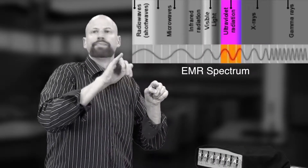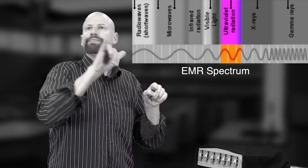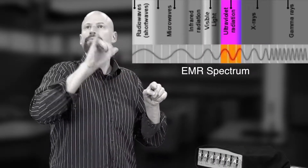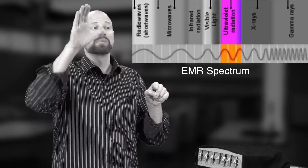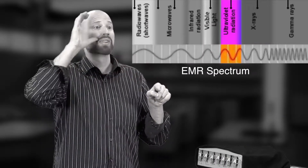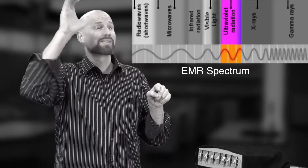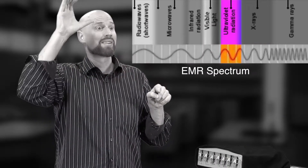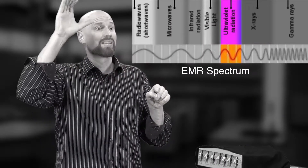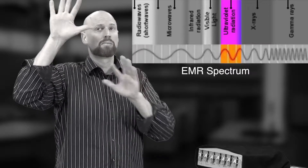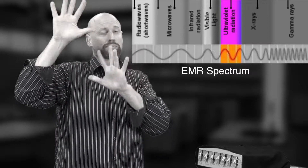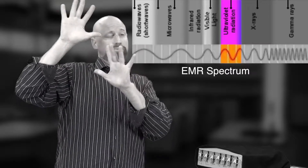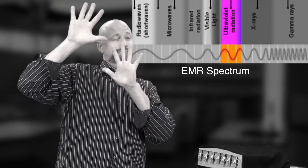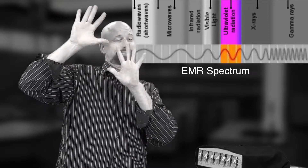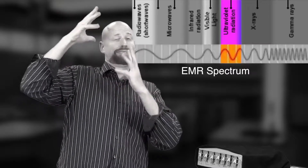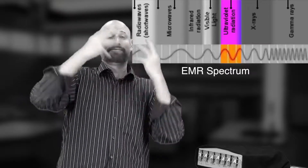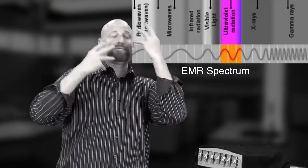Say, the sun's radiation that gives you a tan.